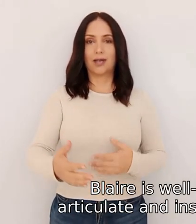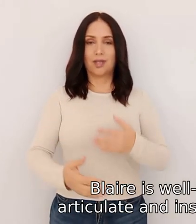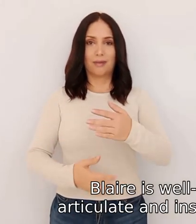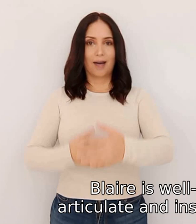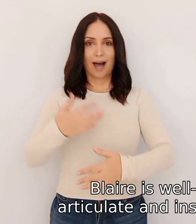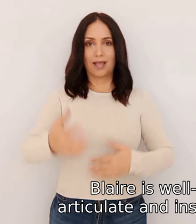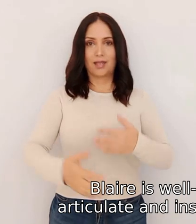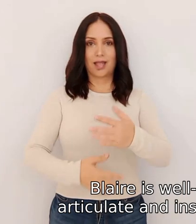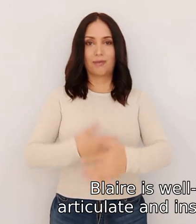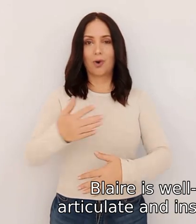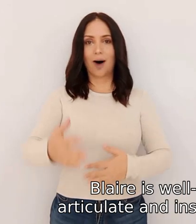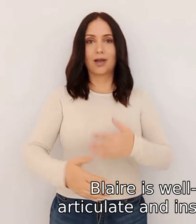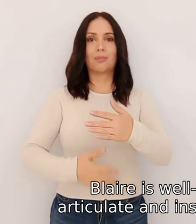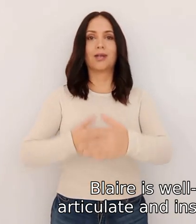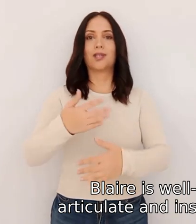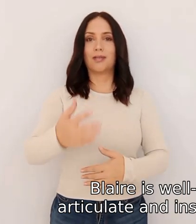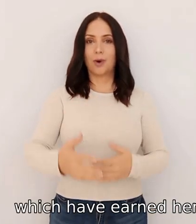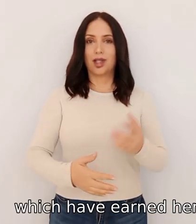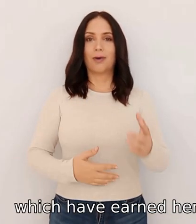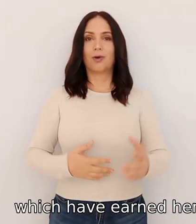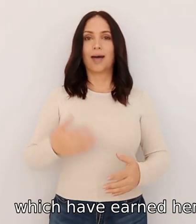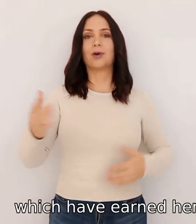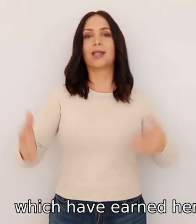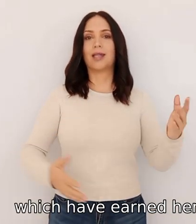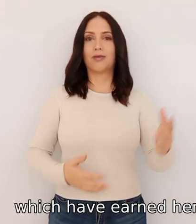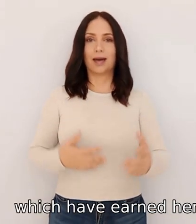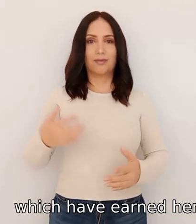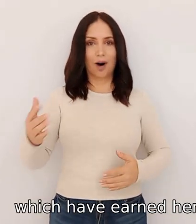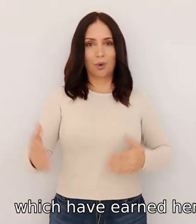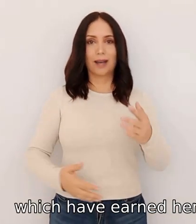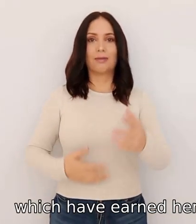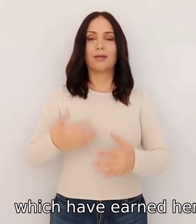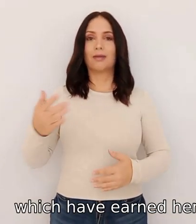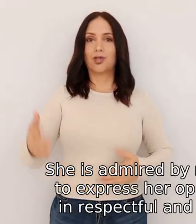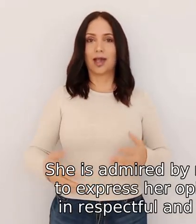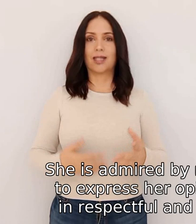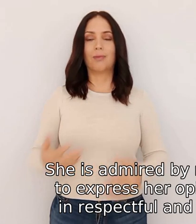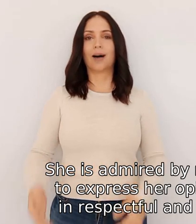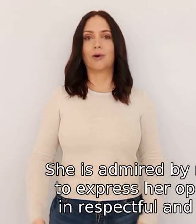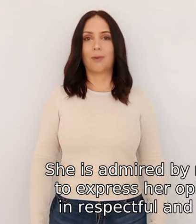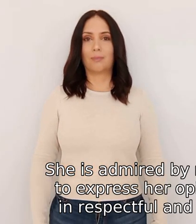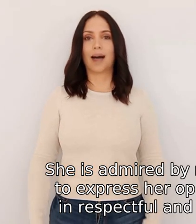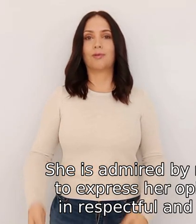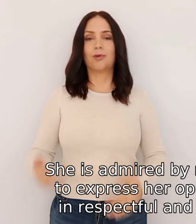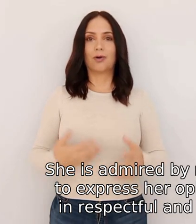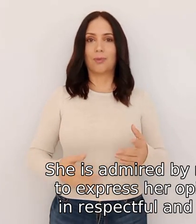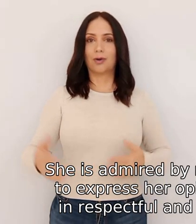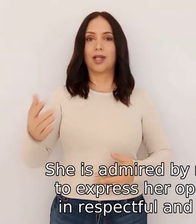and insightful arguments which have earned her a significant following she is admired by many for her ability